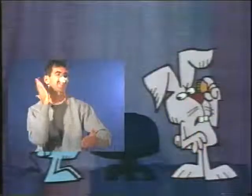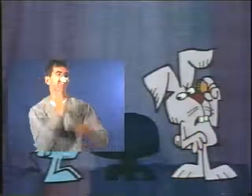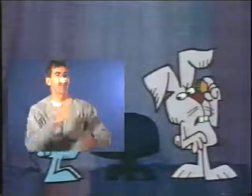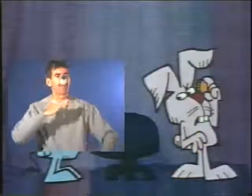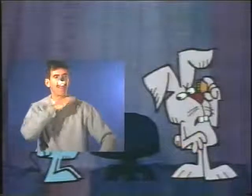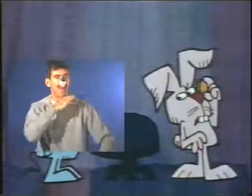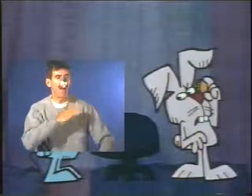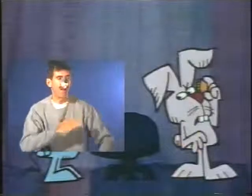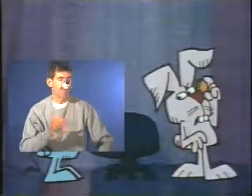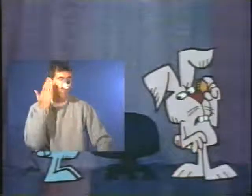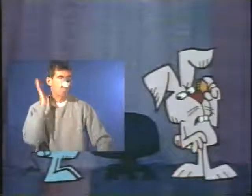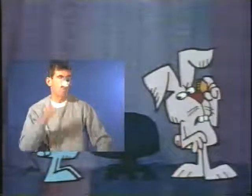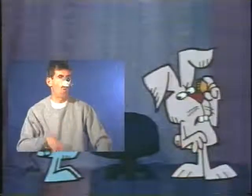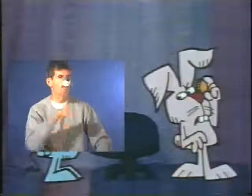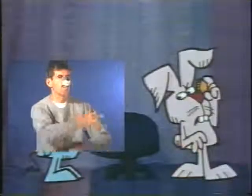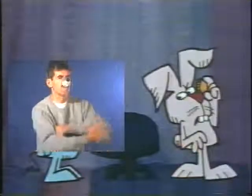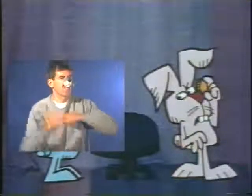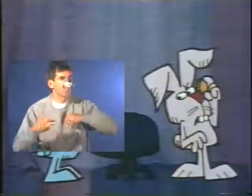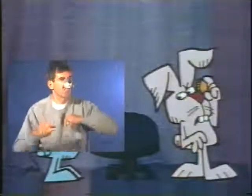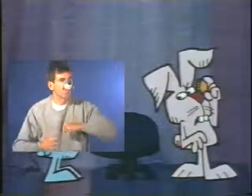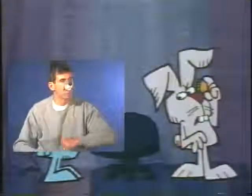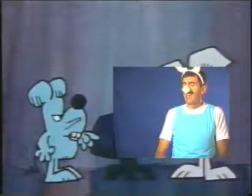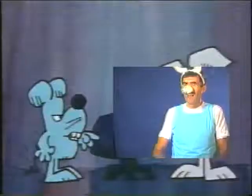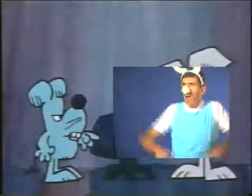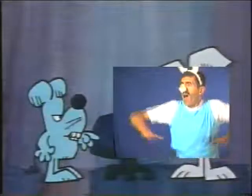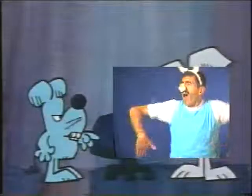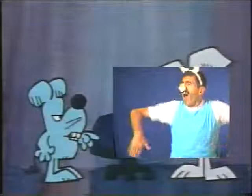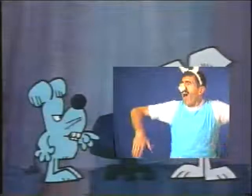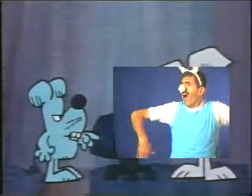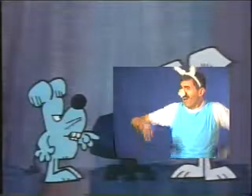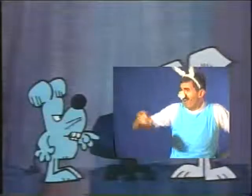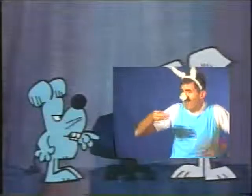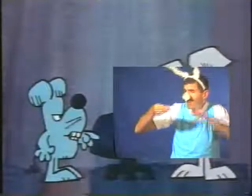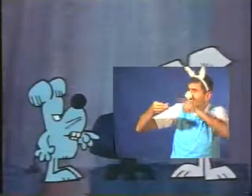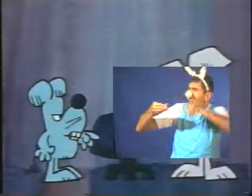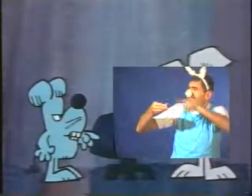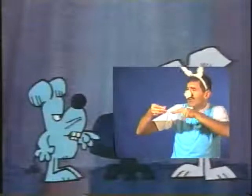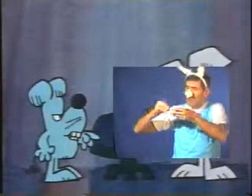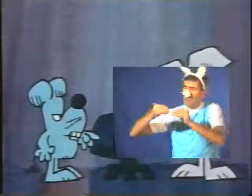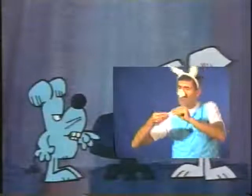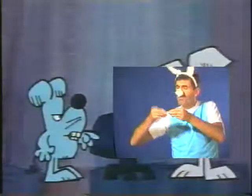Stop lying. You were stealing it. I was not. I was going to put it back.